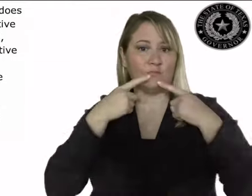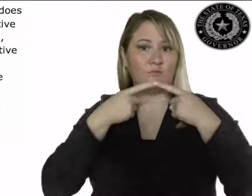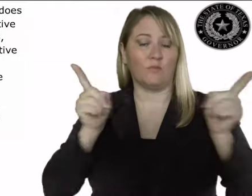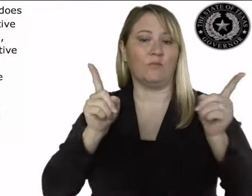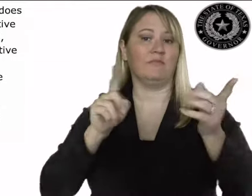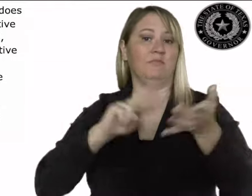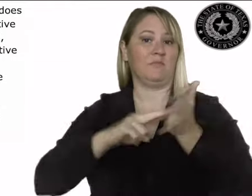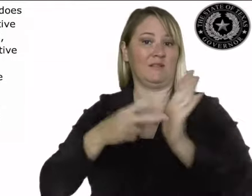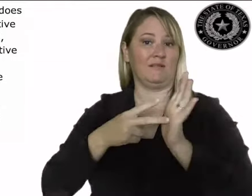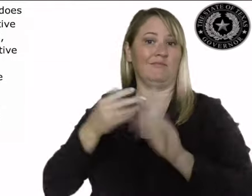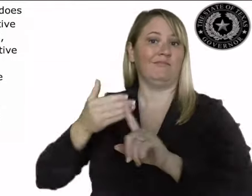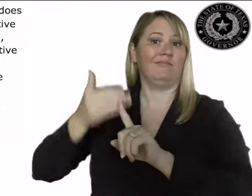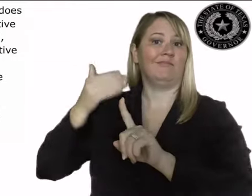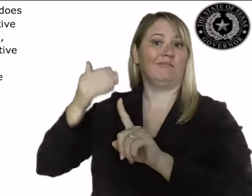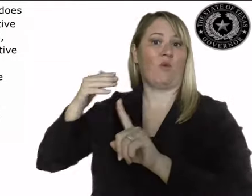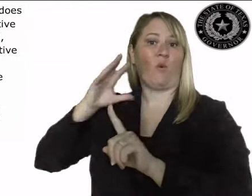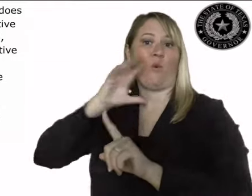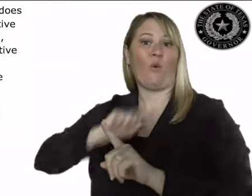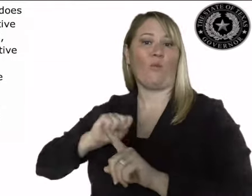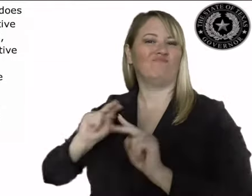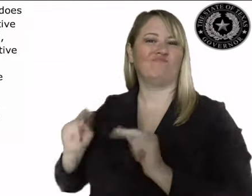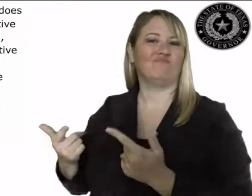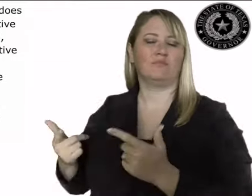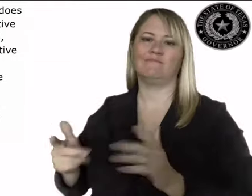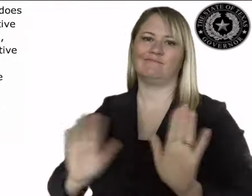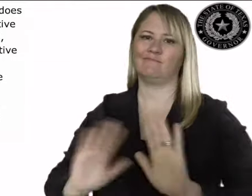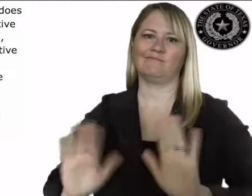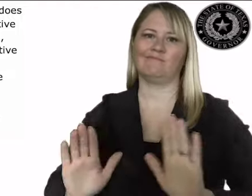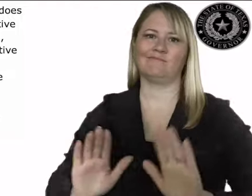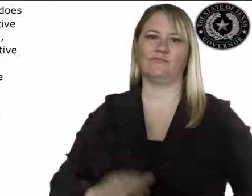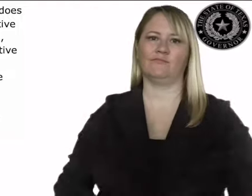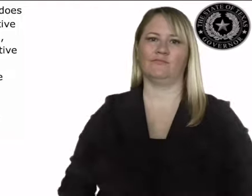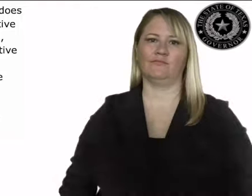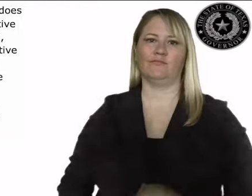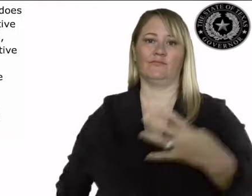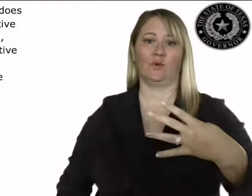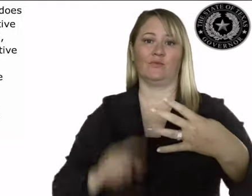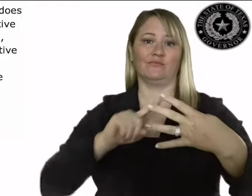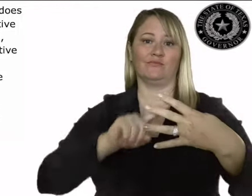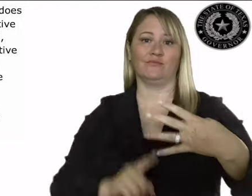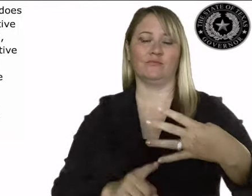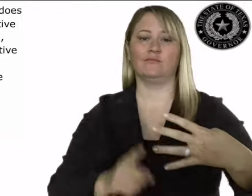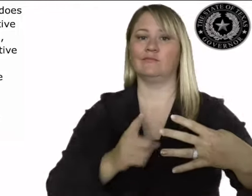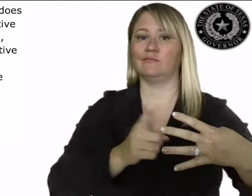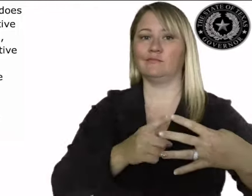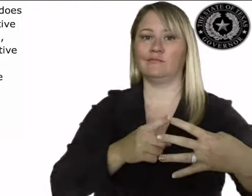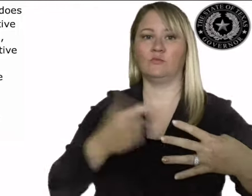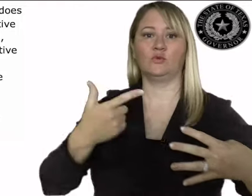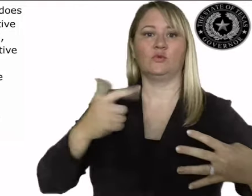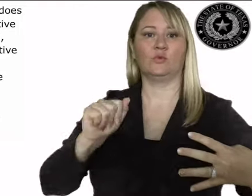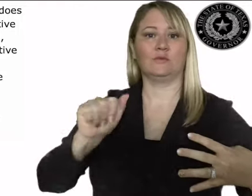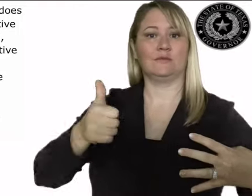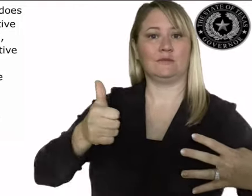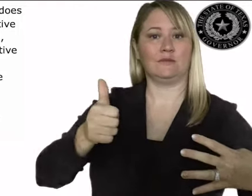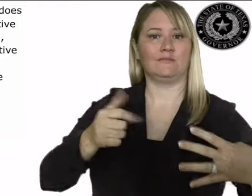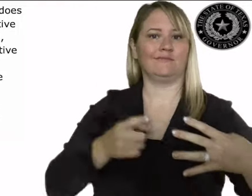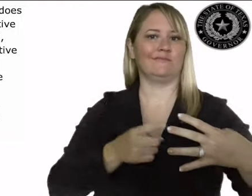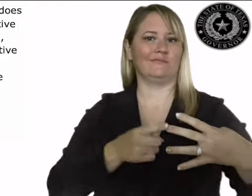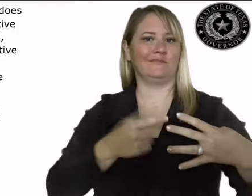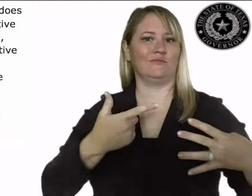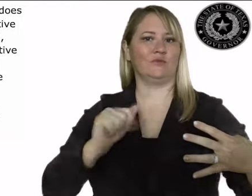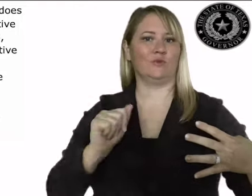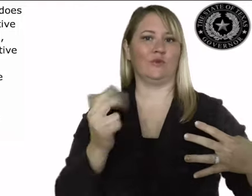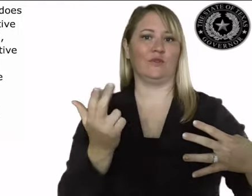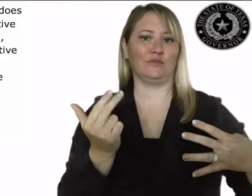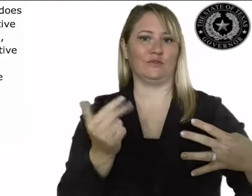executive order does not supersede executive orders GA-10, GA-13, or GA-34. 7.